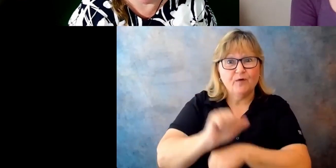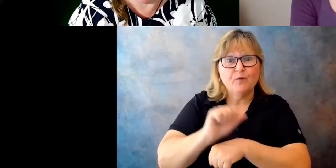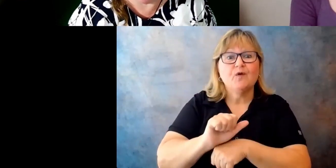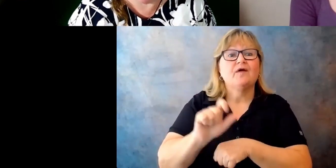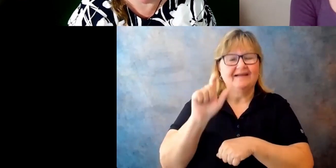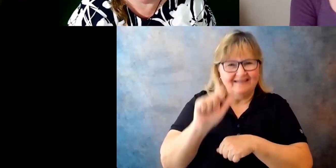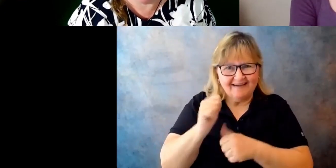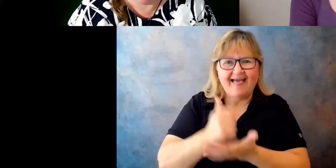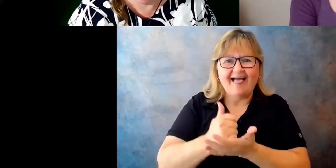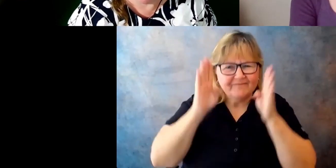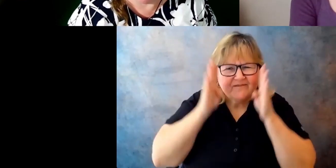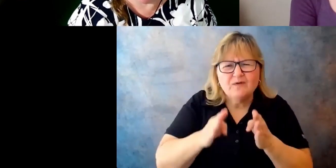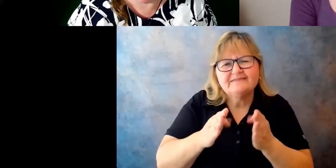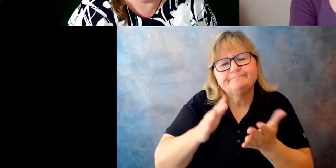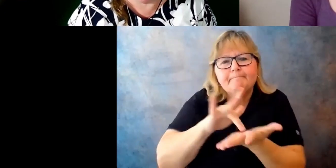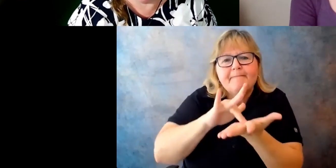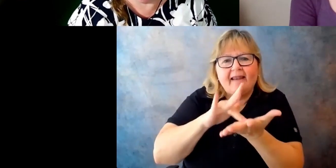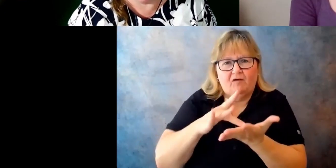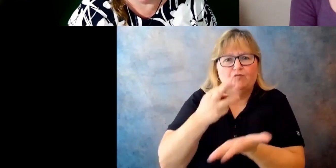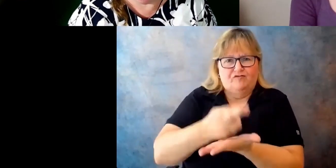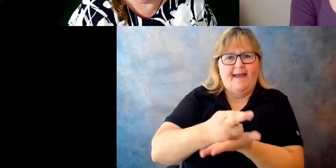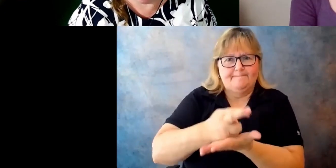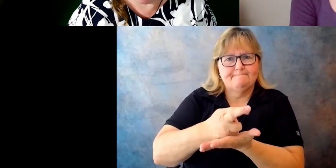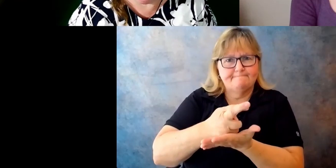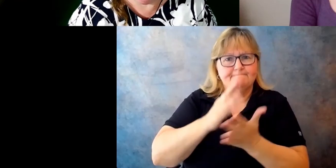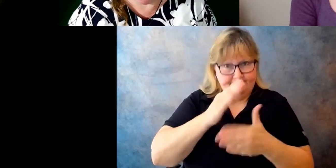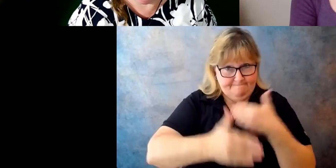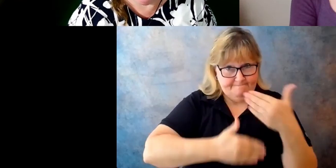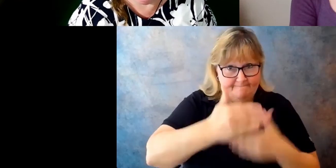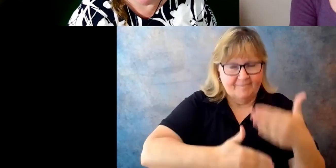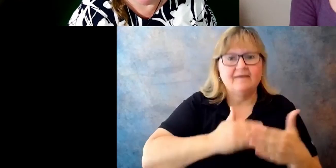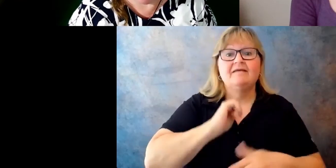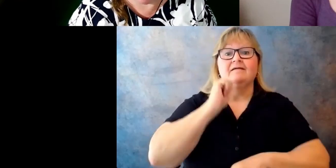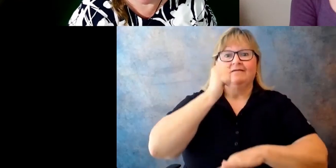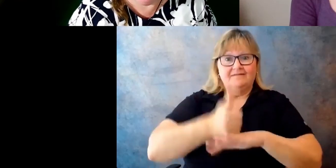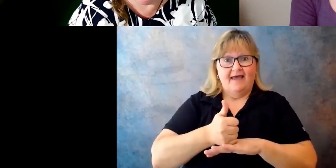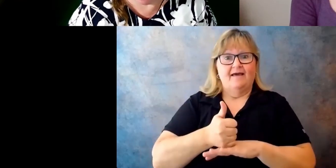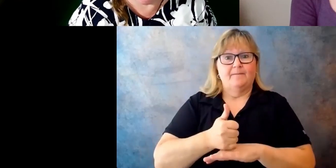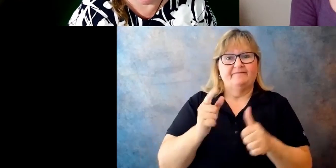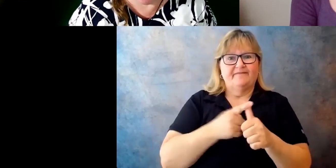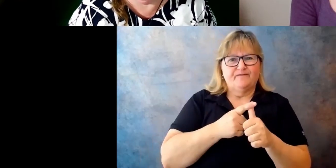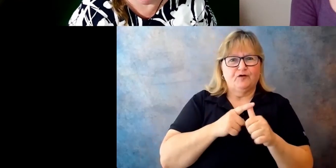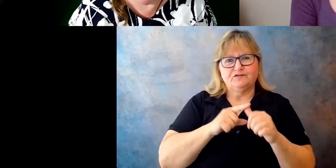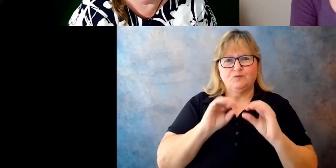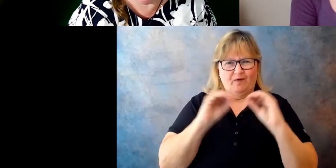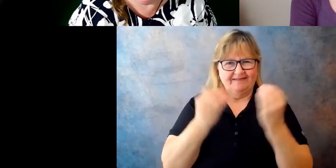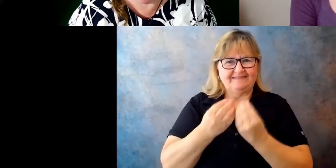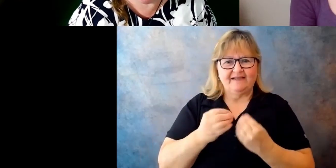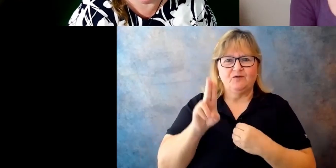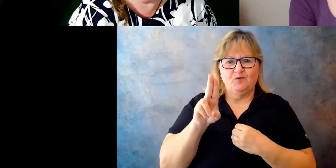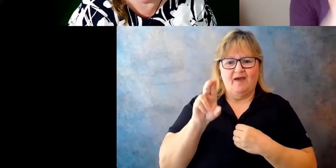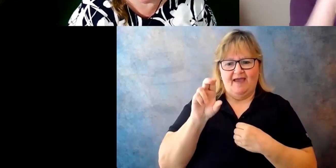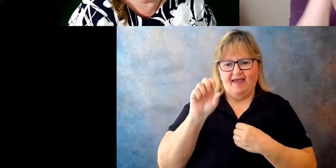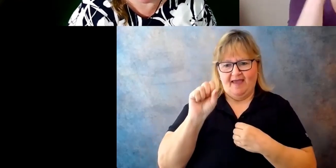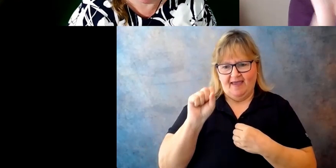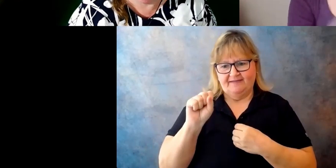rehabilitation. These supporters who formed the first USER had very high-level political connections